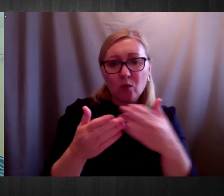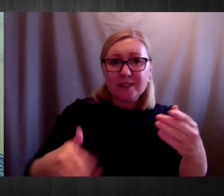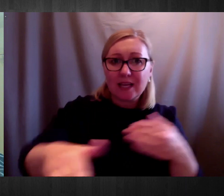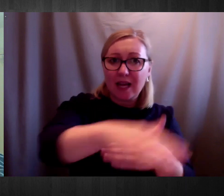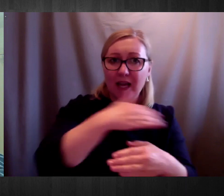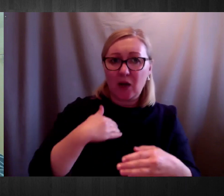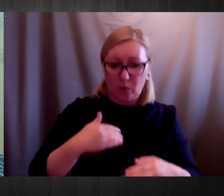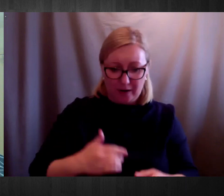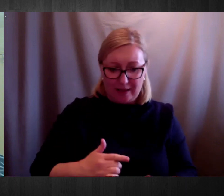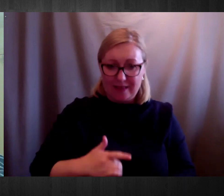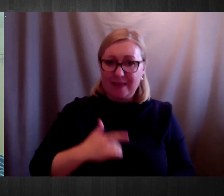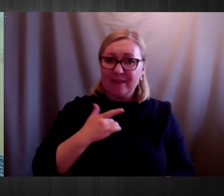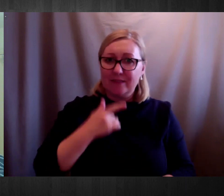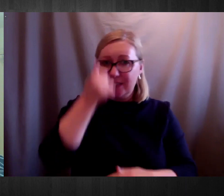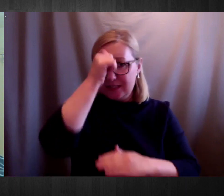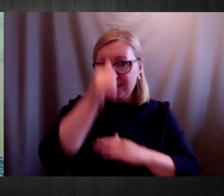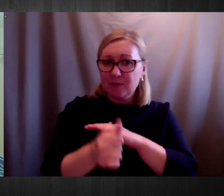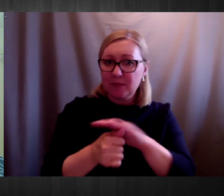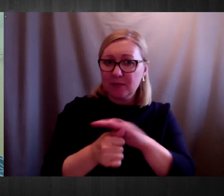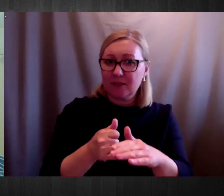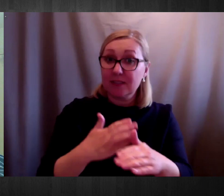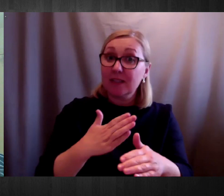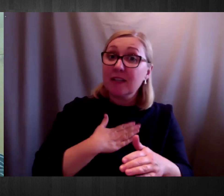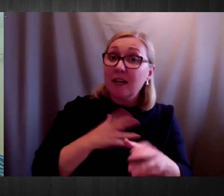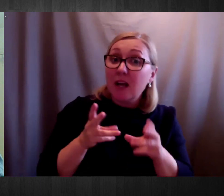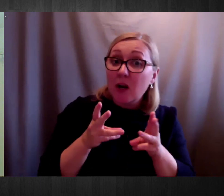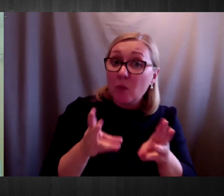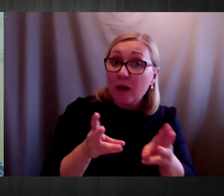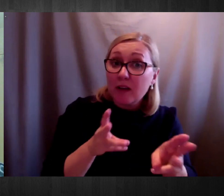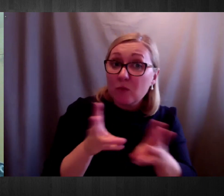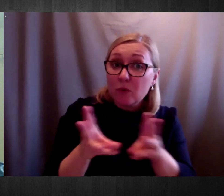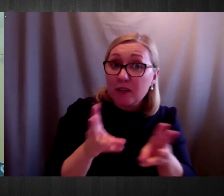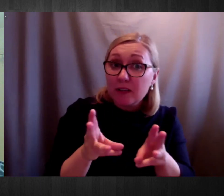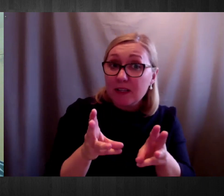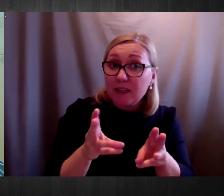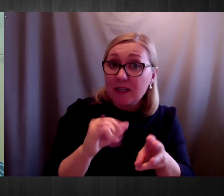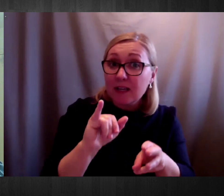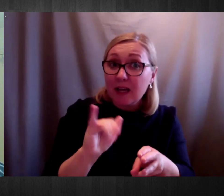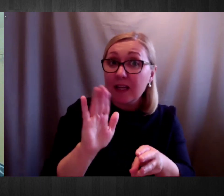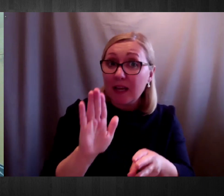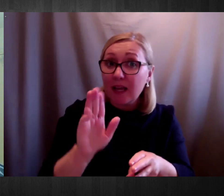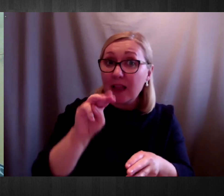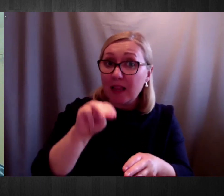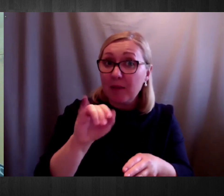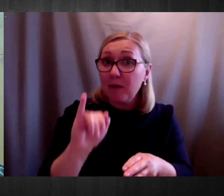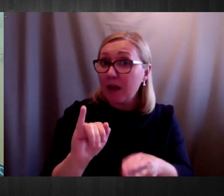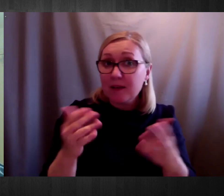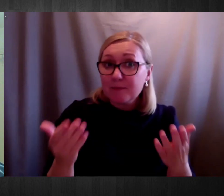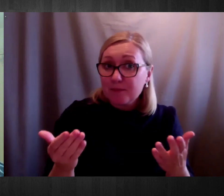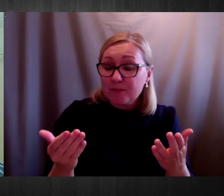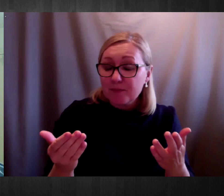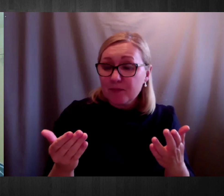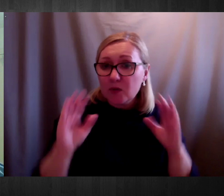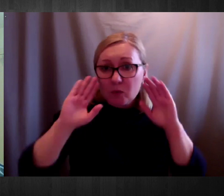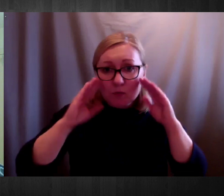to the way that we work in ILMI is that we effectively, the effective proof of our work through the social model of disability,